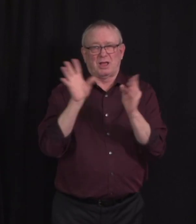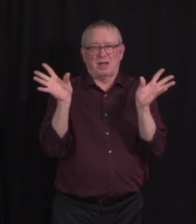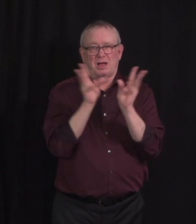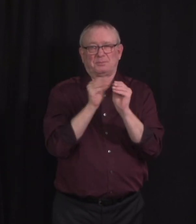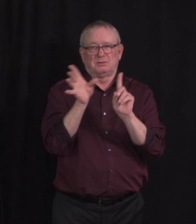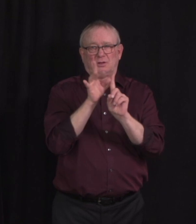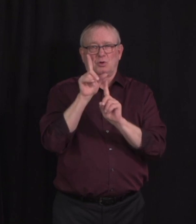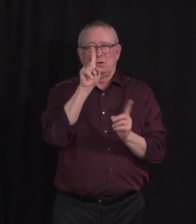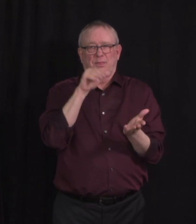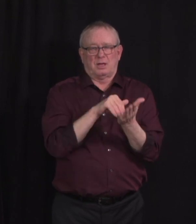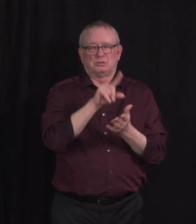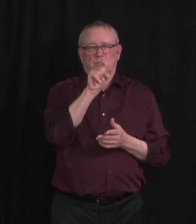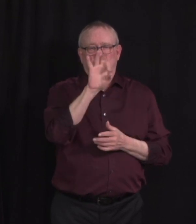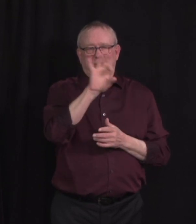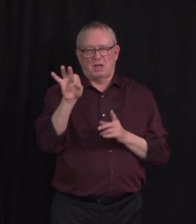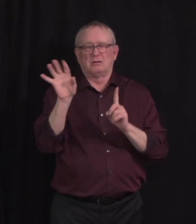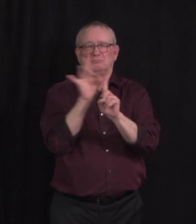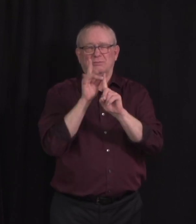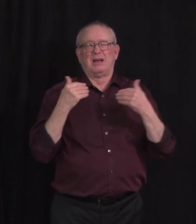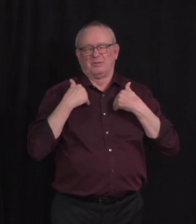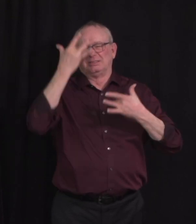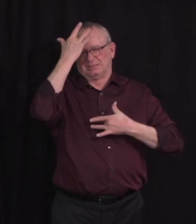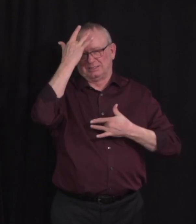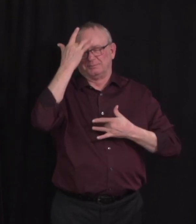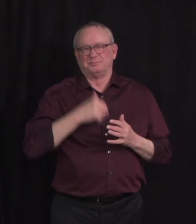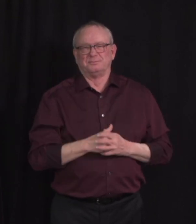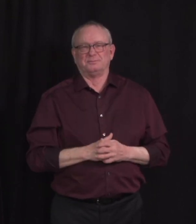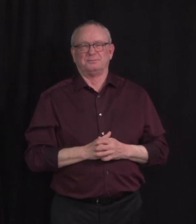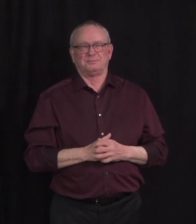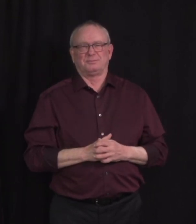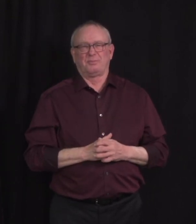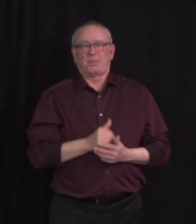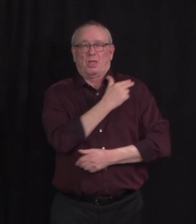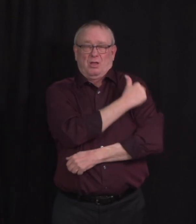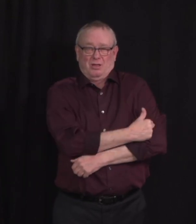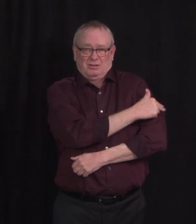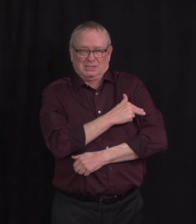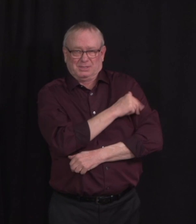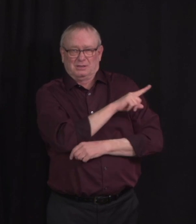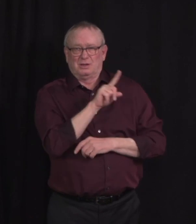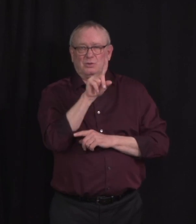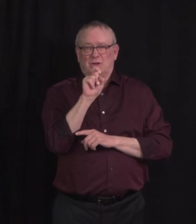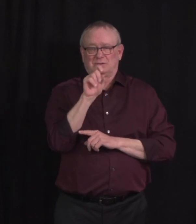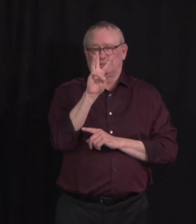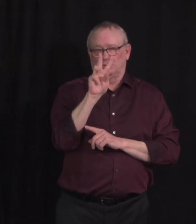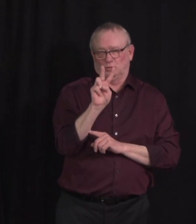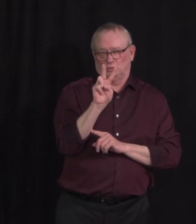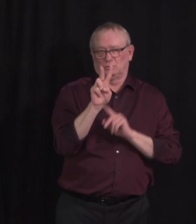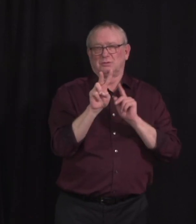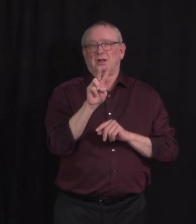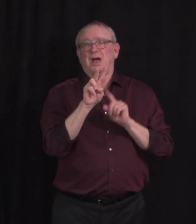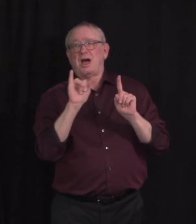11. There are 262 people in hospital for COVID-19 treatment, including